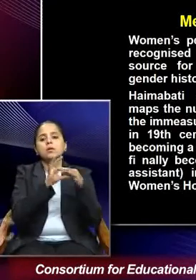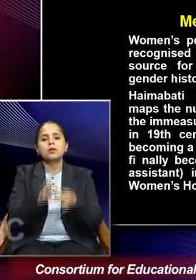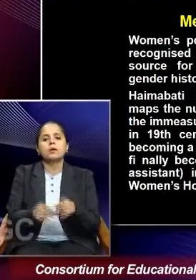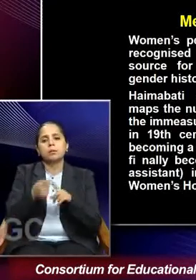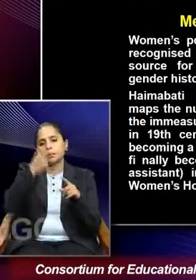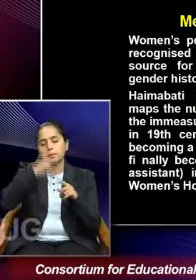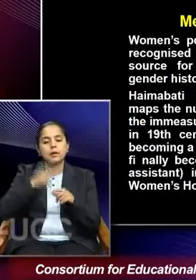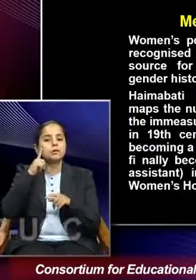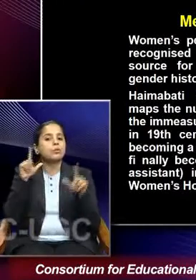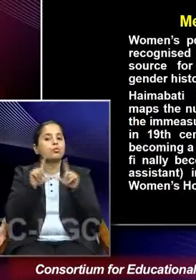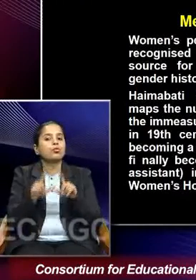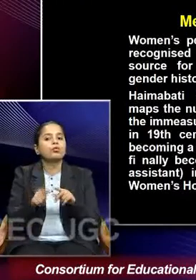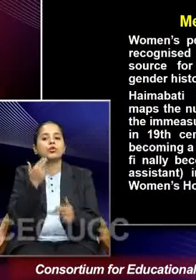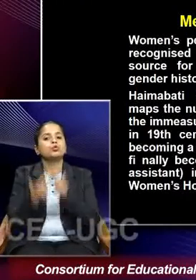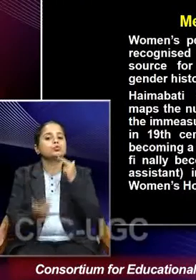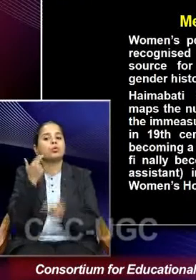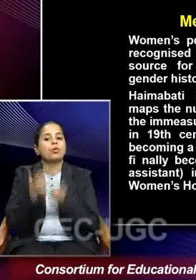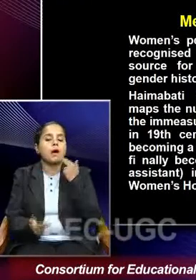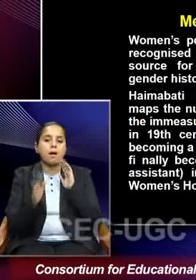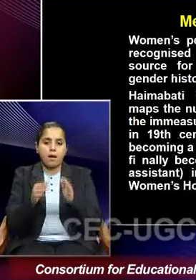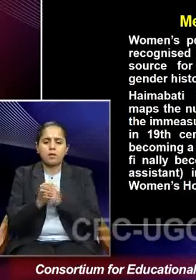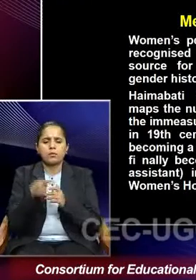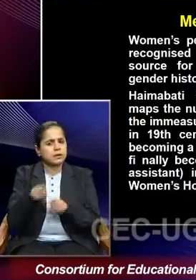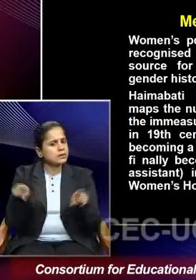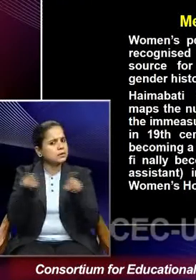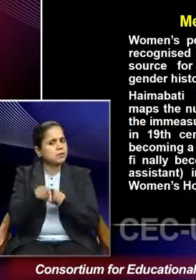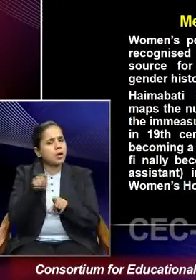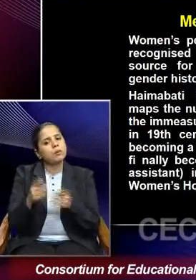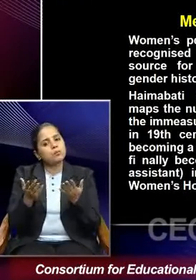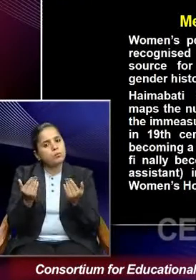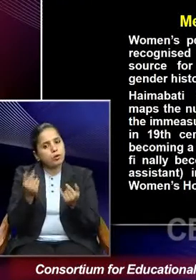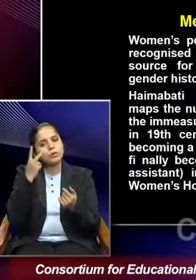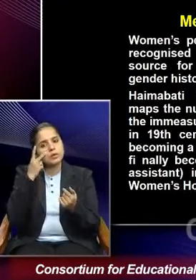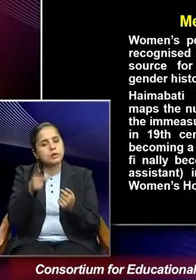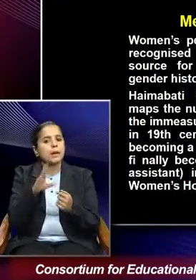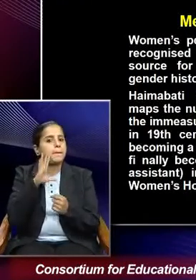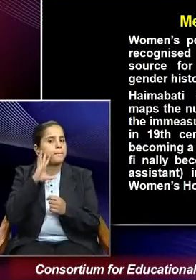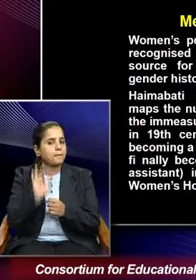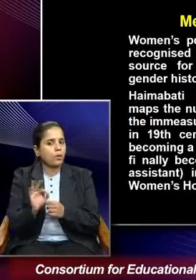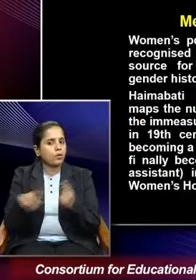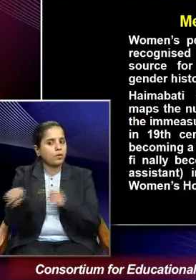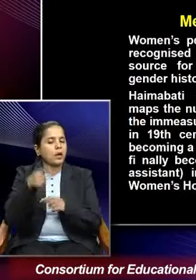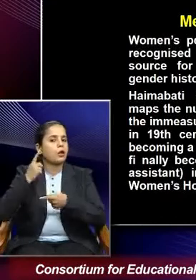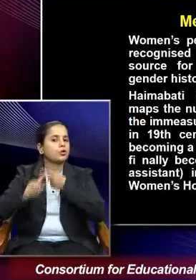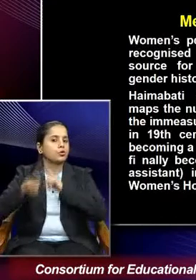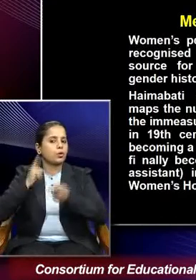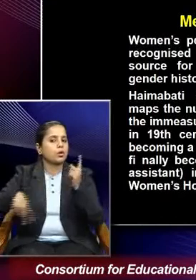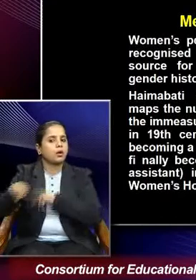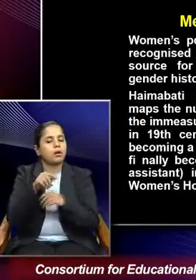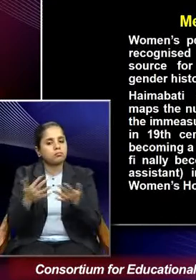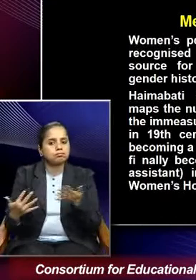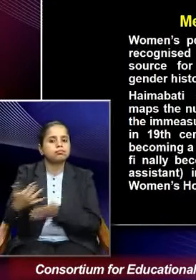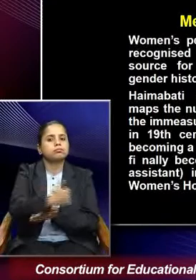testimony and therefore they can be considered as important historical source